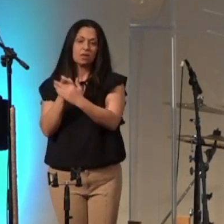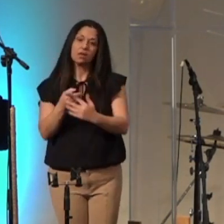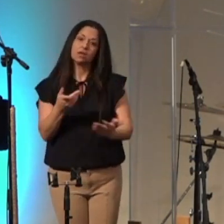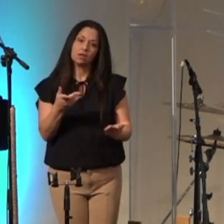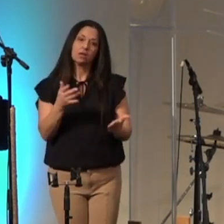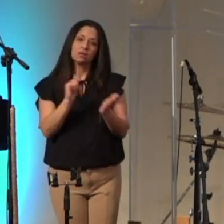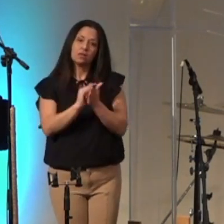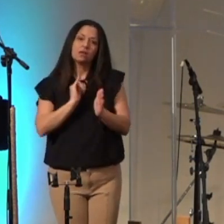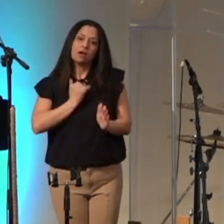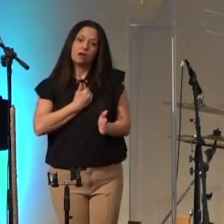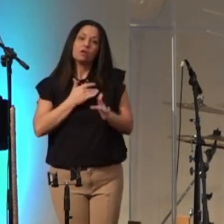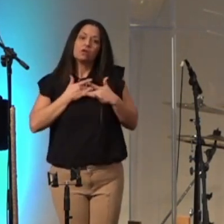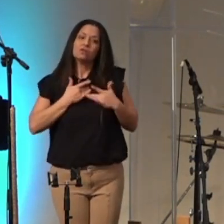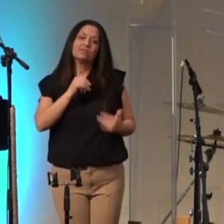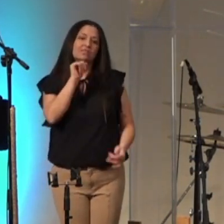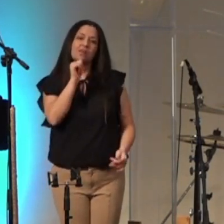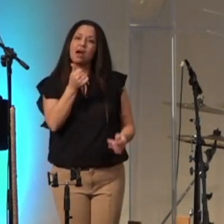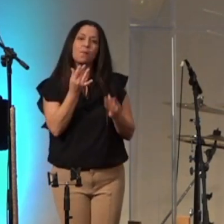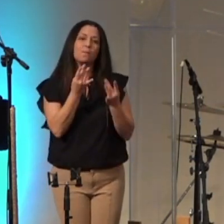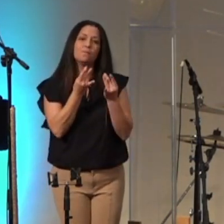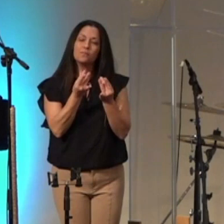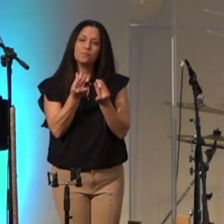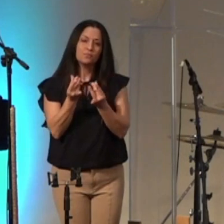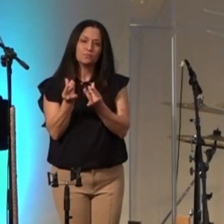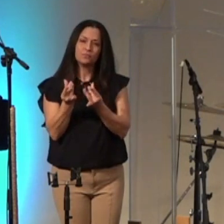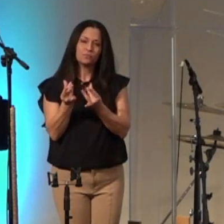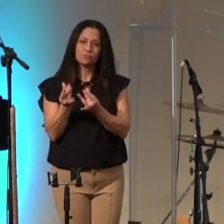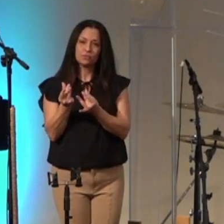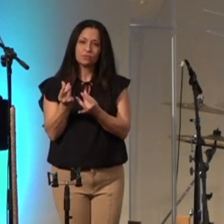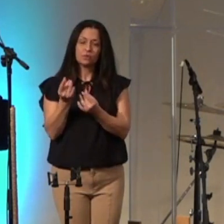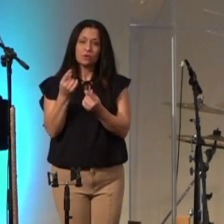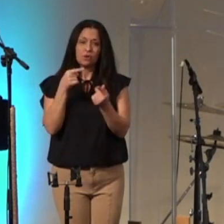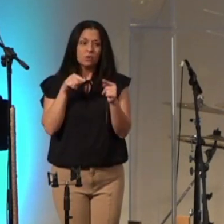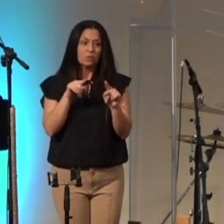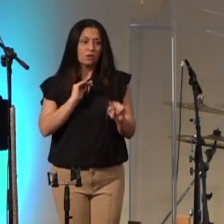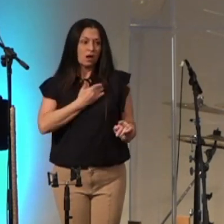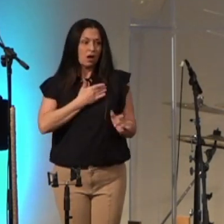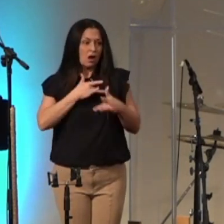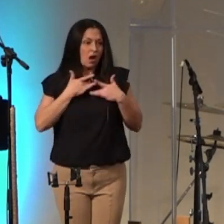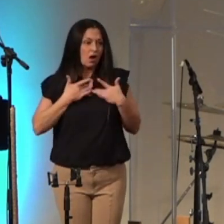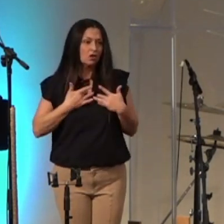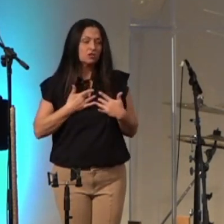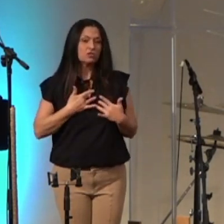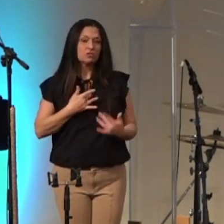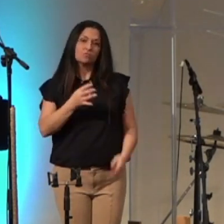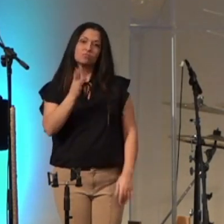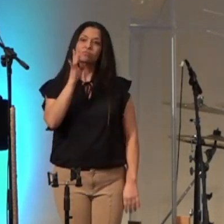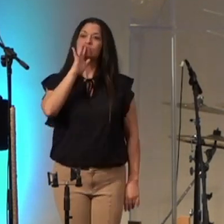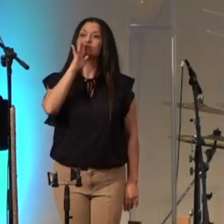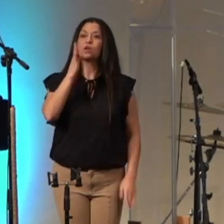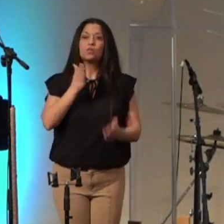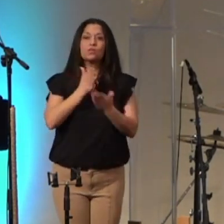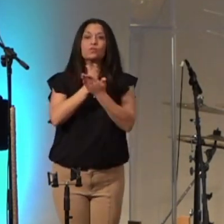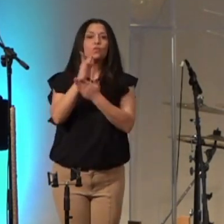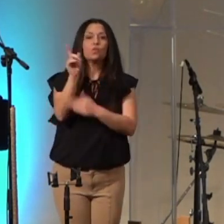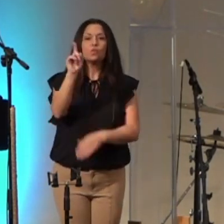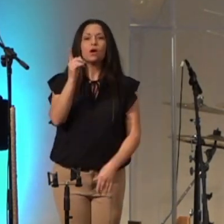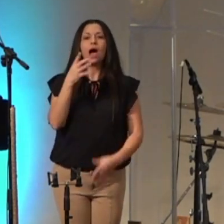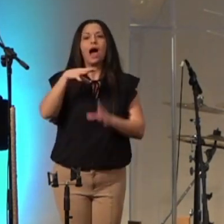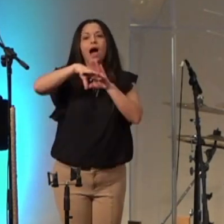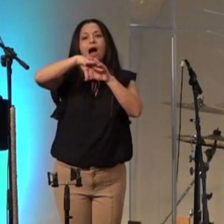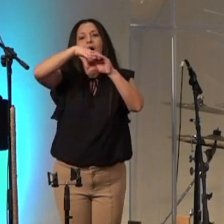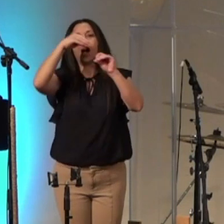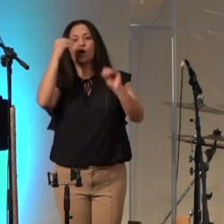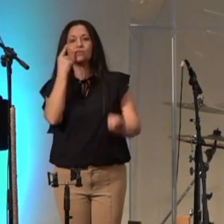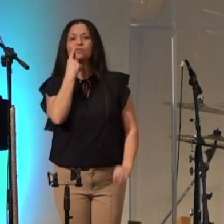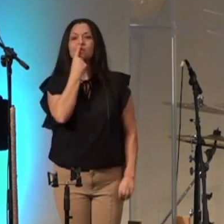are impure and when our hearts vocalize themselves through the mouth they